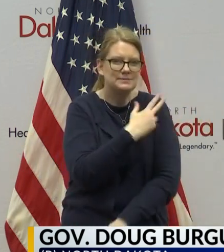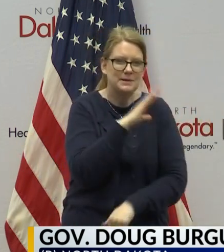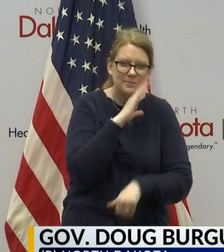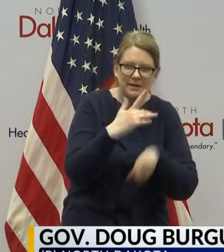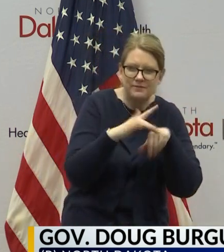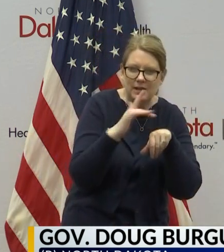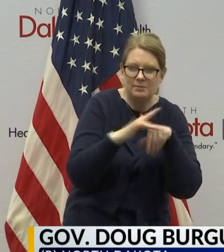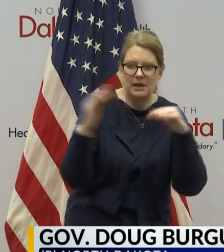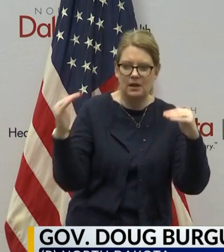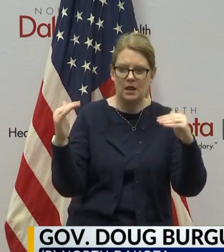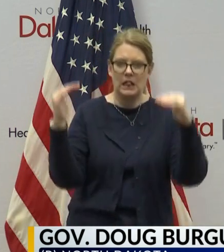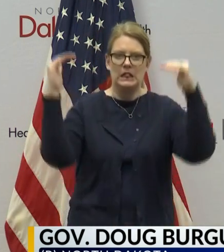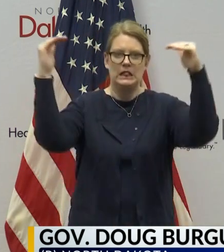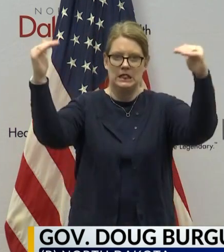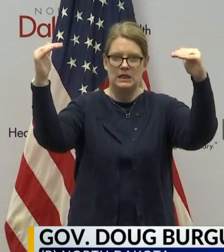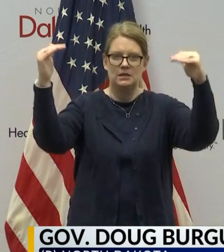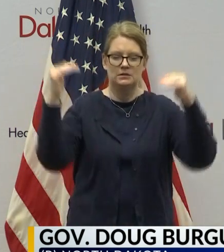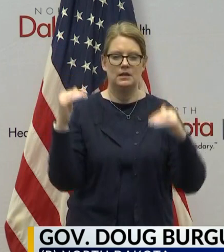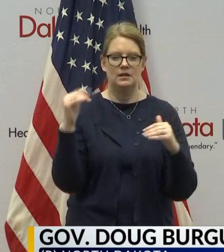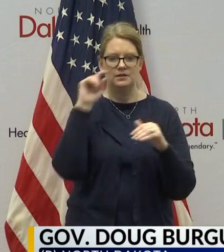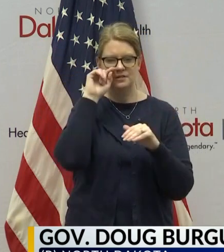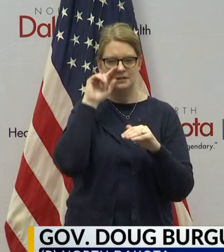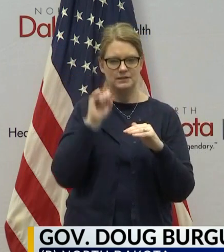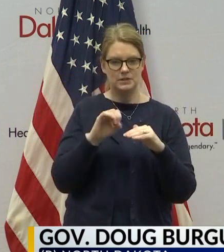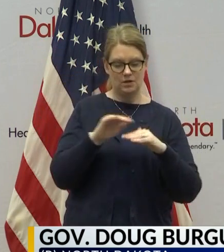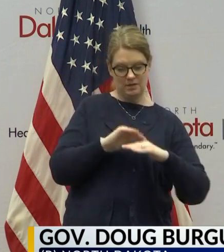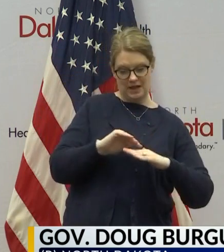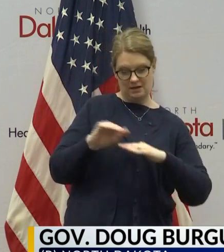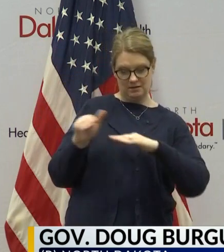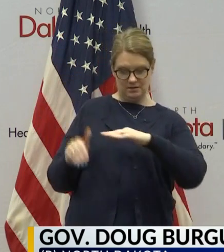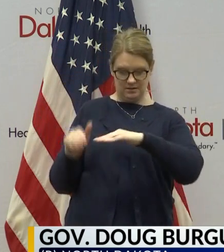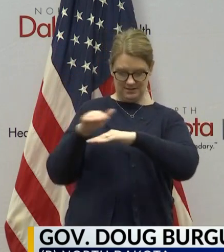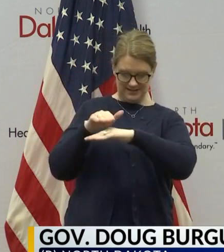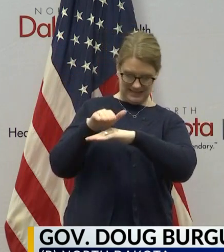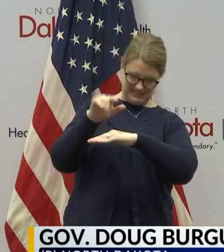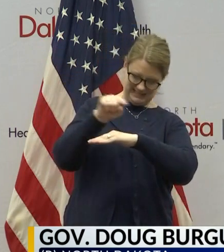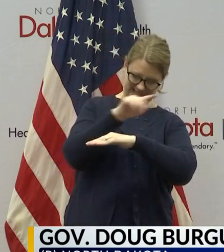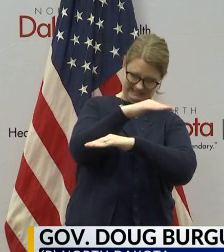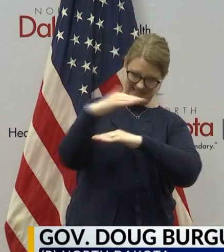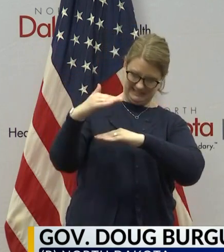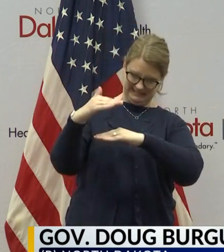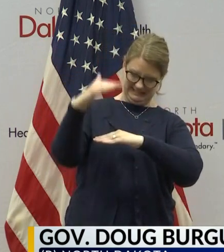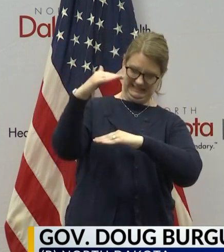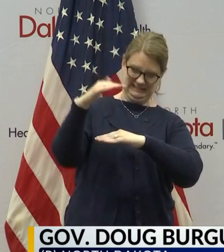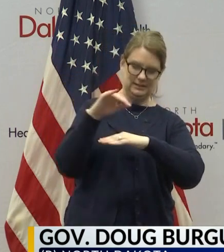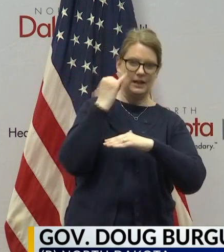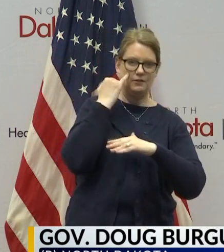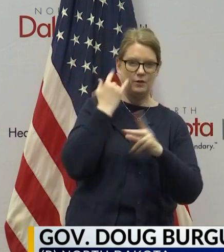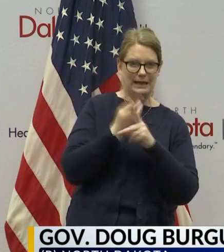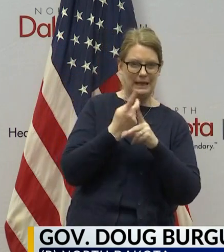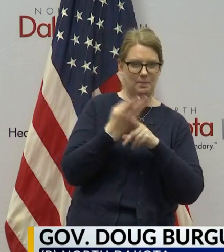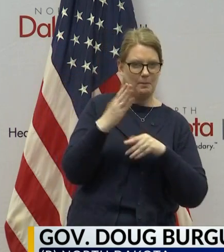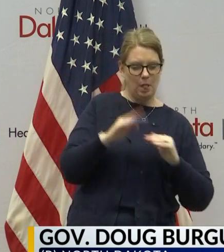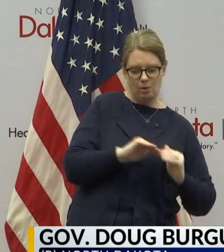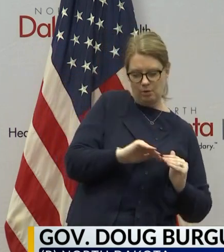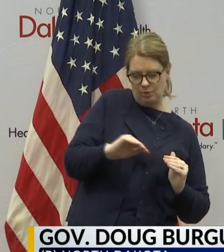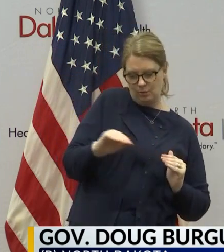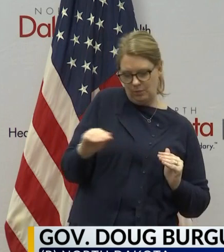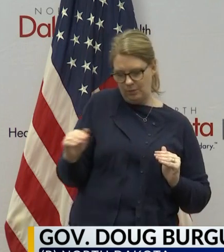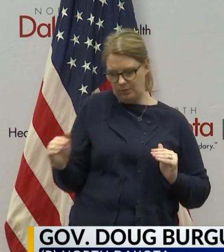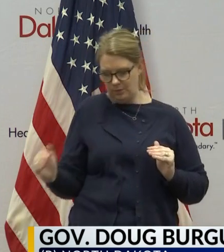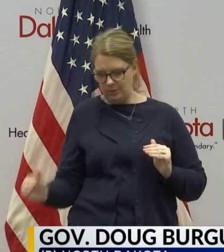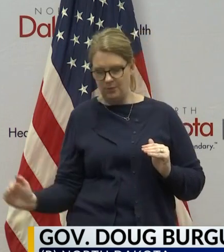When we keep those two lines apart, the area under the blue, keep that flattened down, and the green